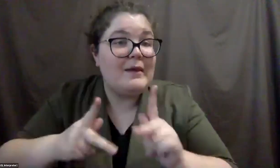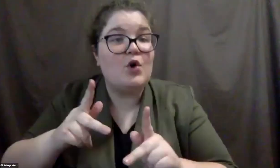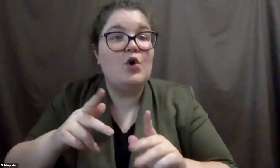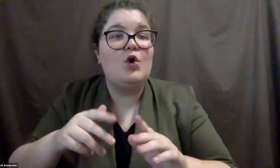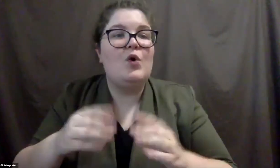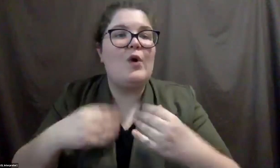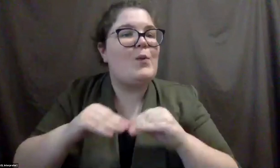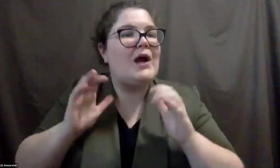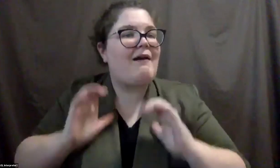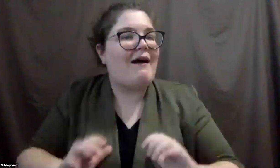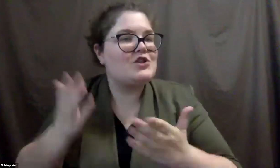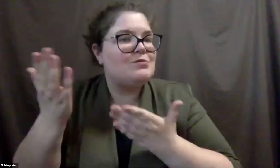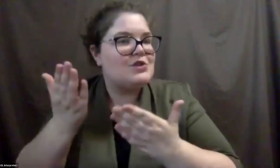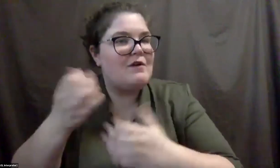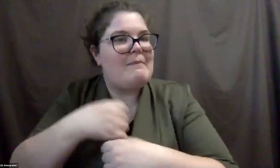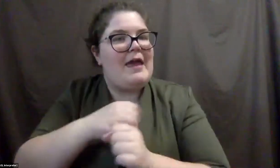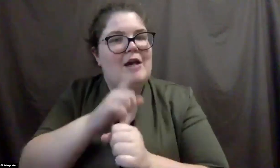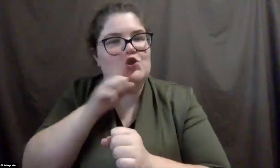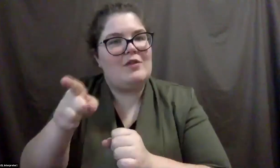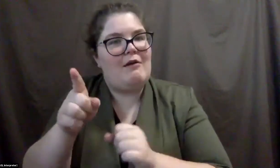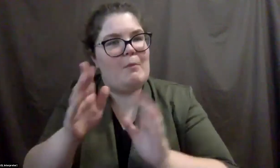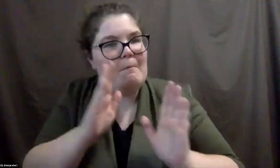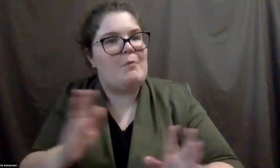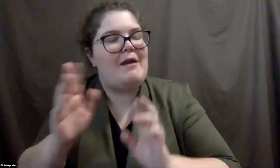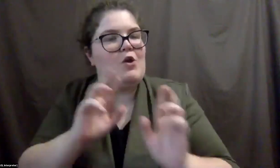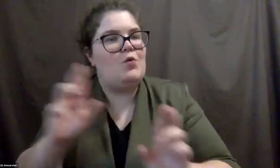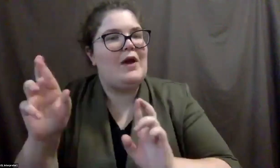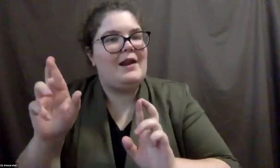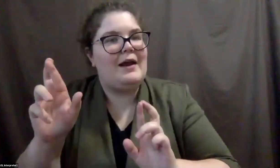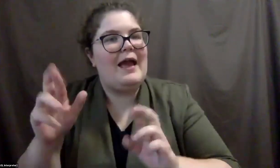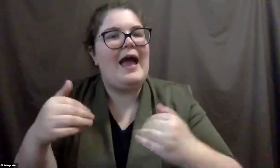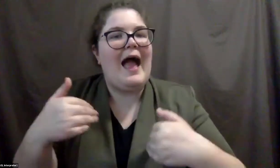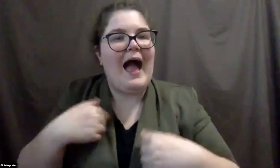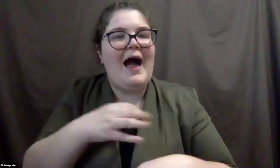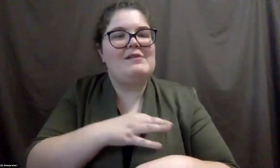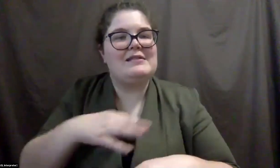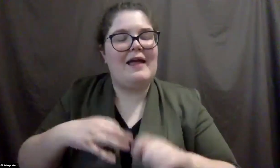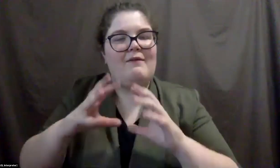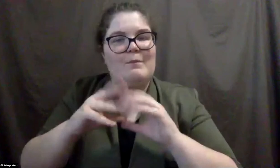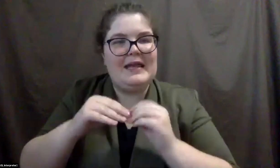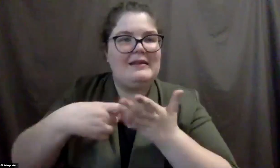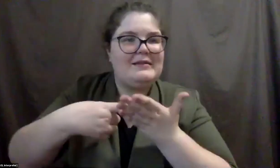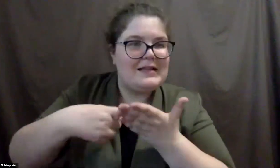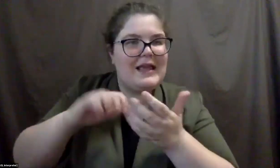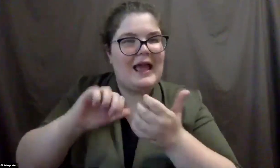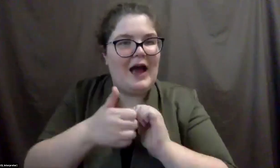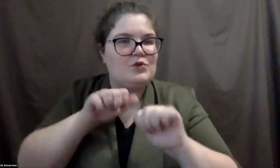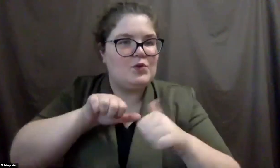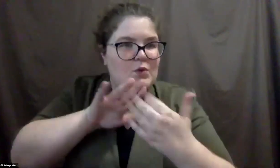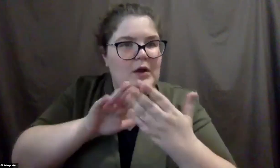service people, um, making sure they're prepared. Spending a staff meeting, talking about, um, how,